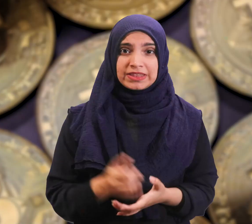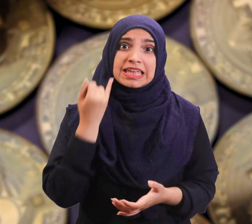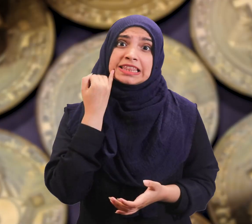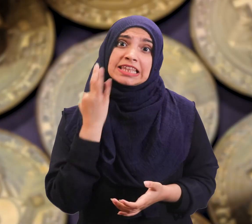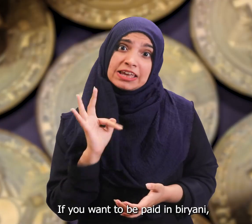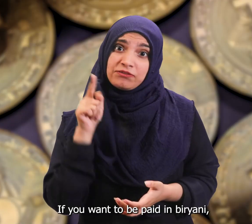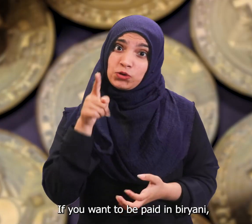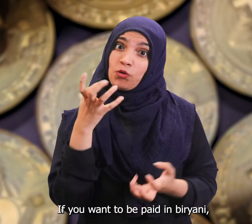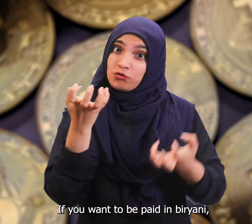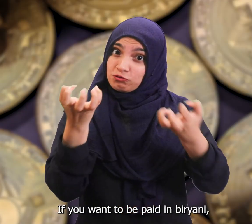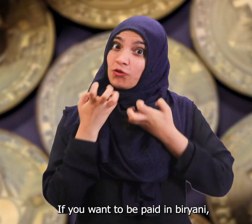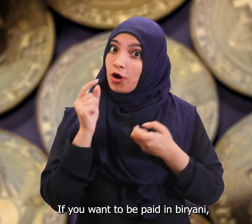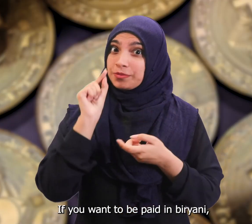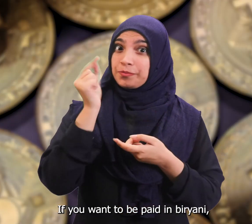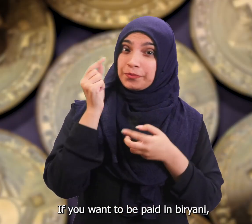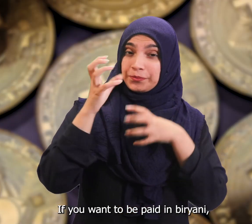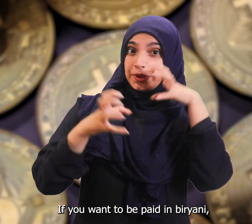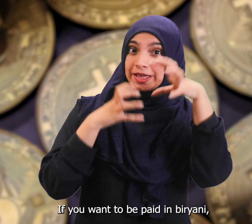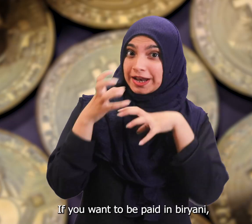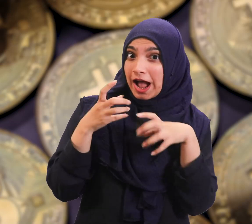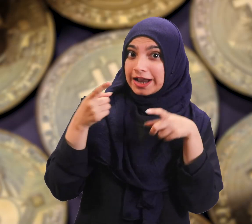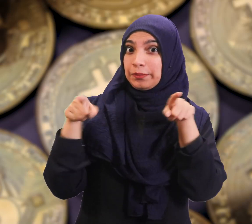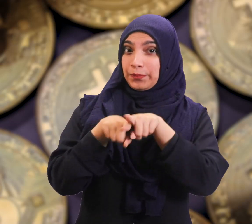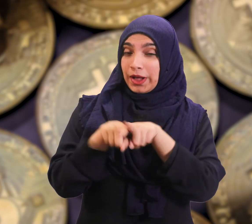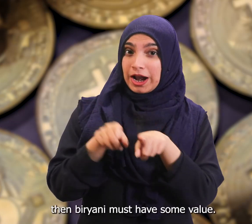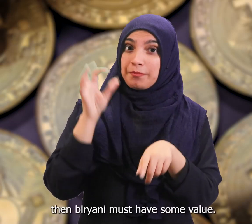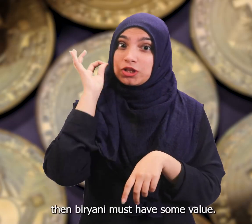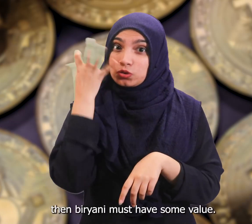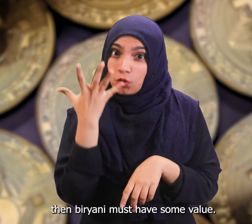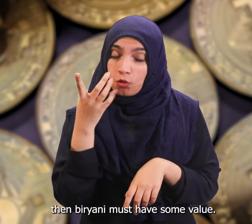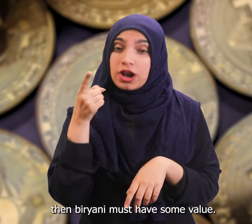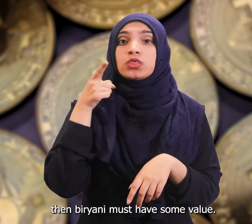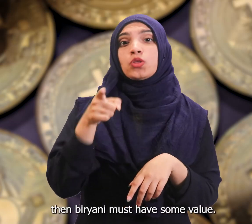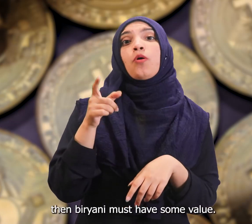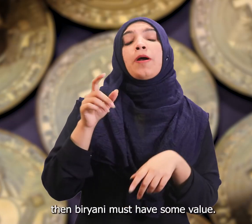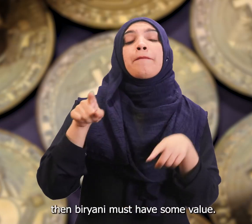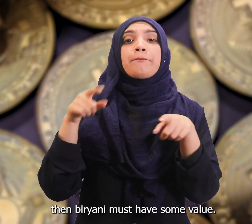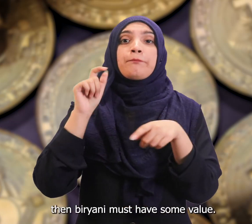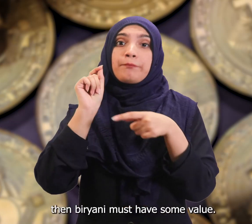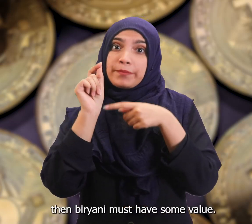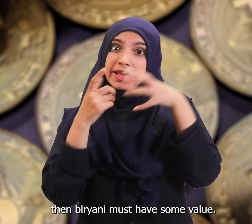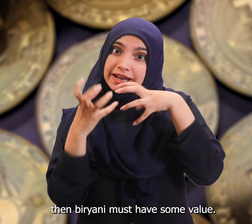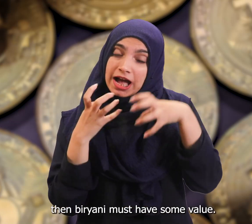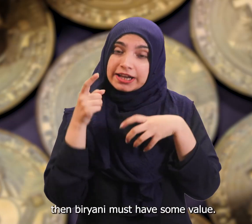If you want to be paid in biryani, then biryani must have some value.